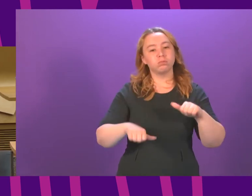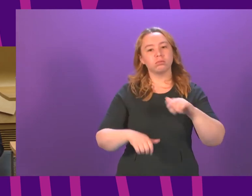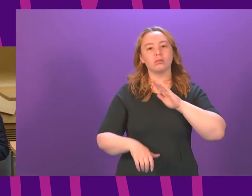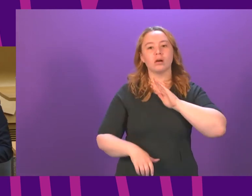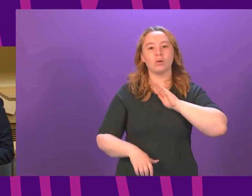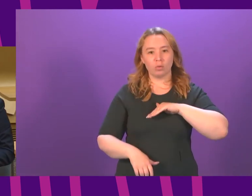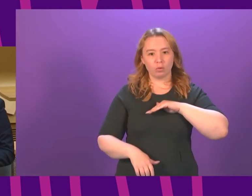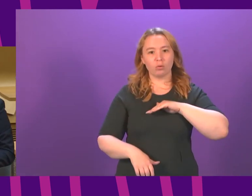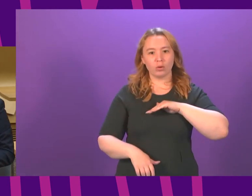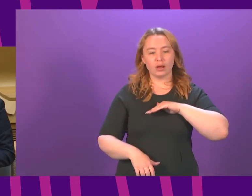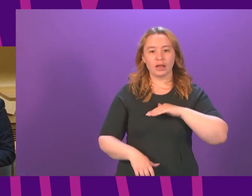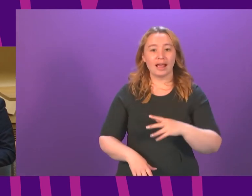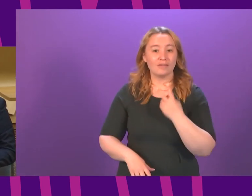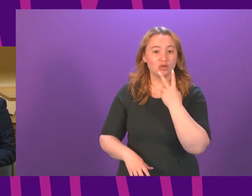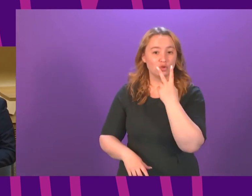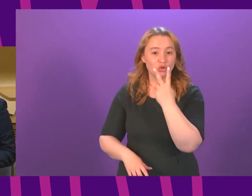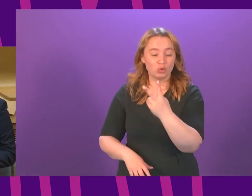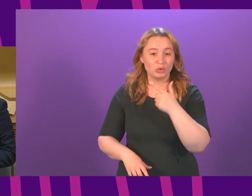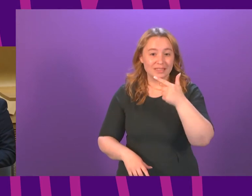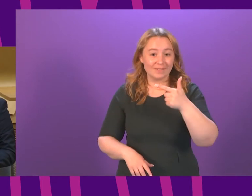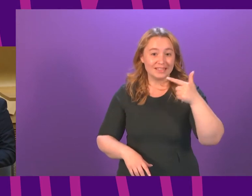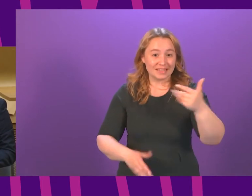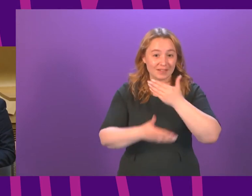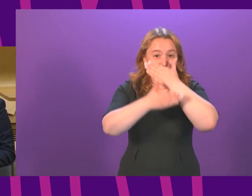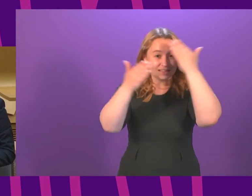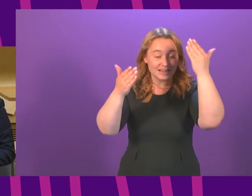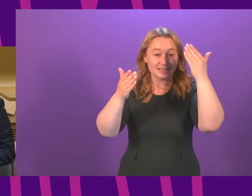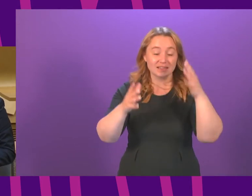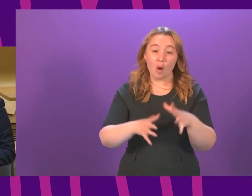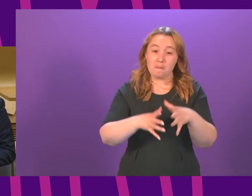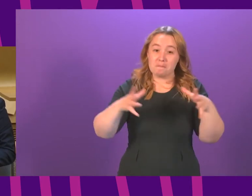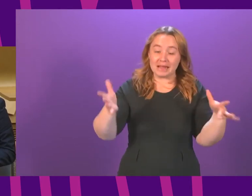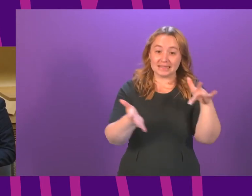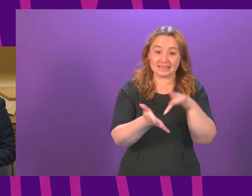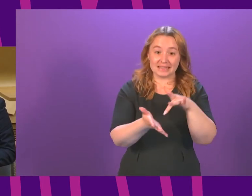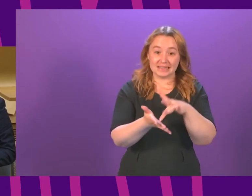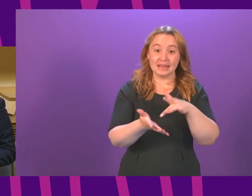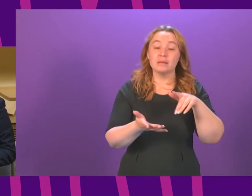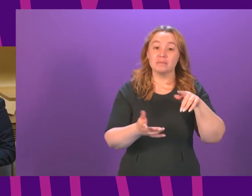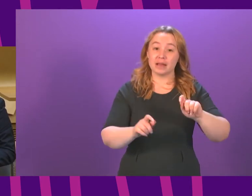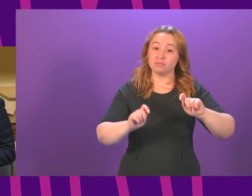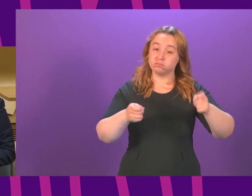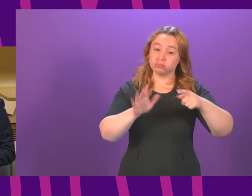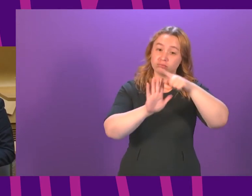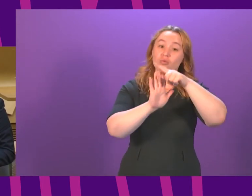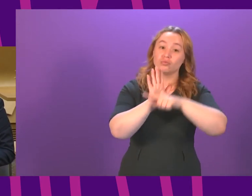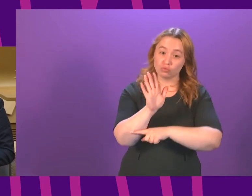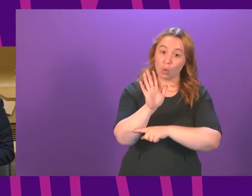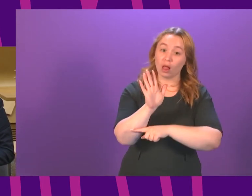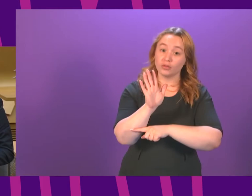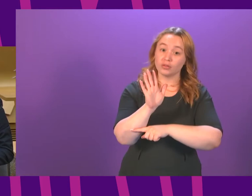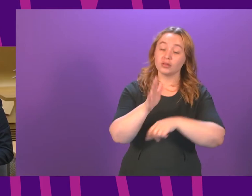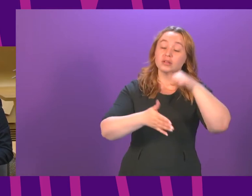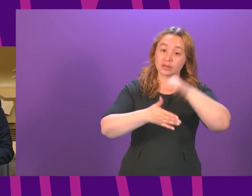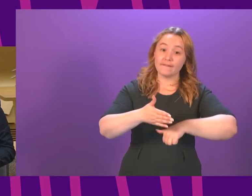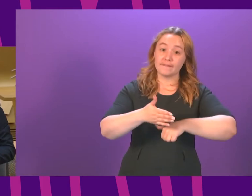bring to an end 277 days of our largest city living under some of the toughest restrictions.